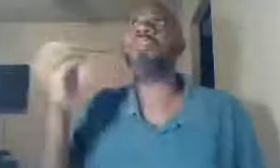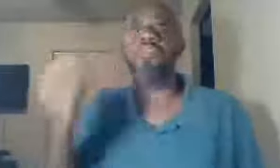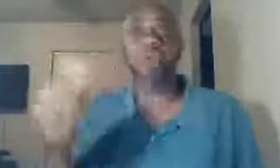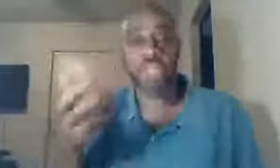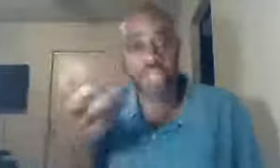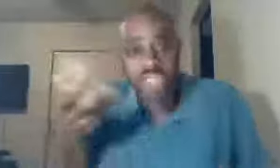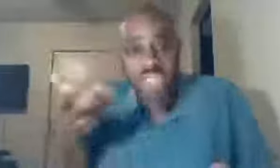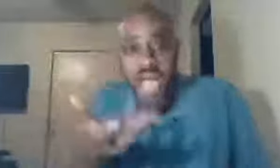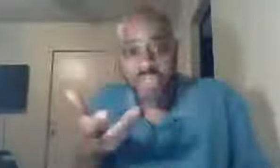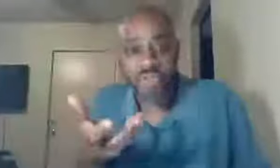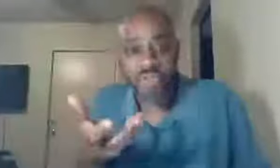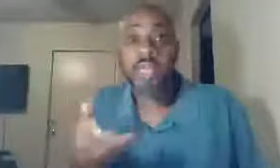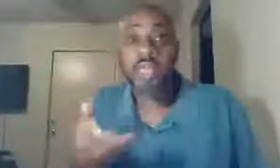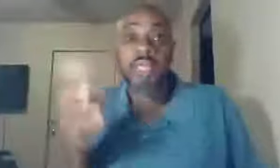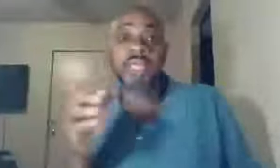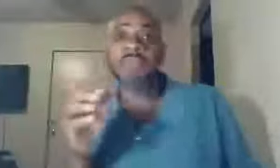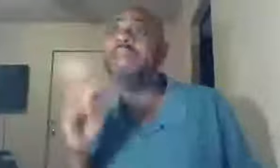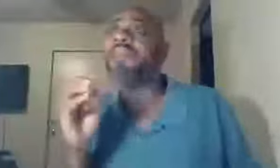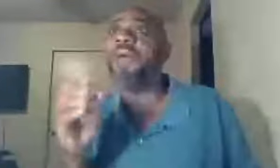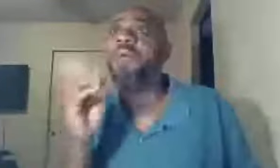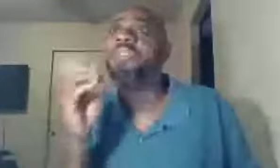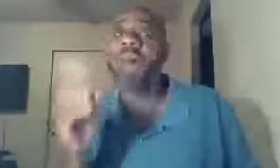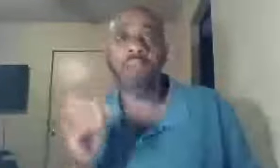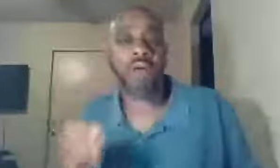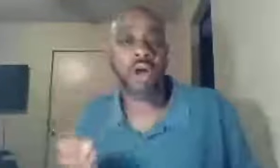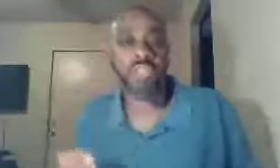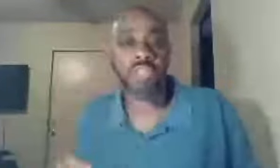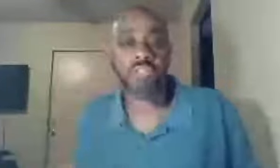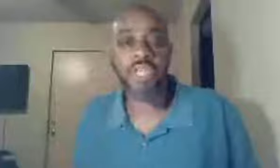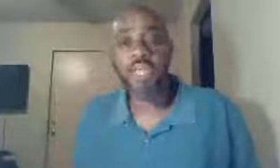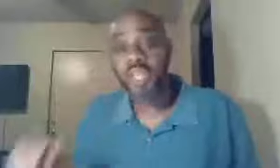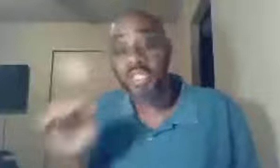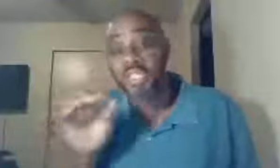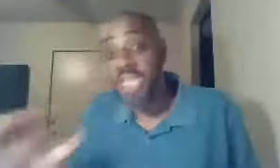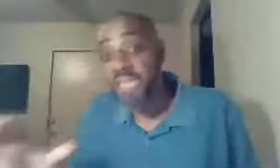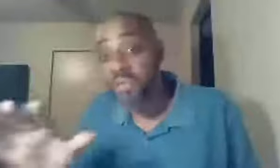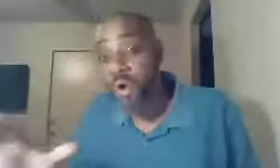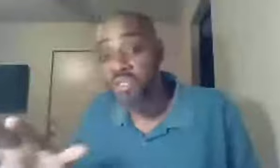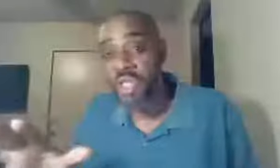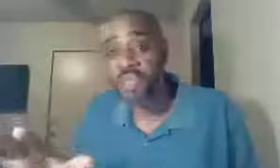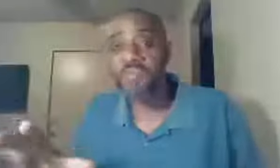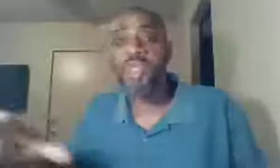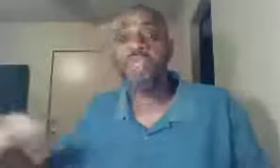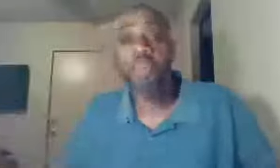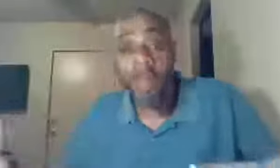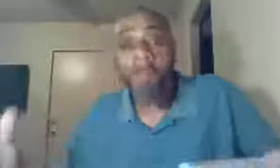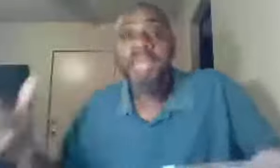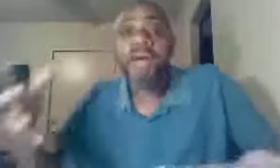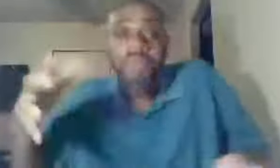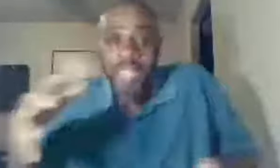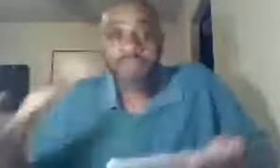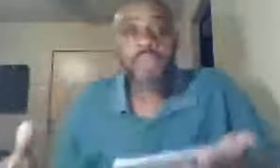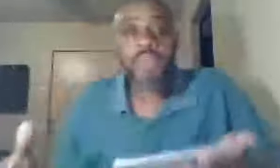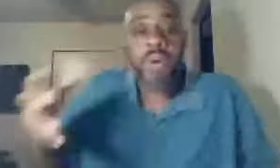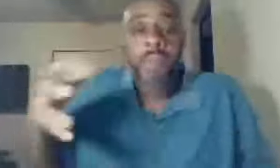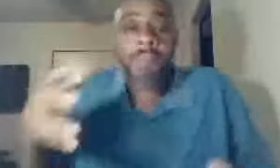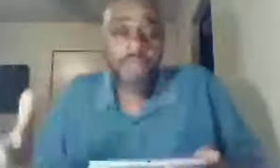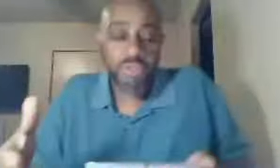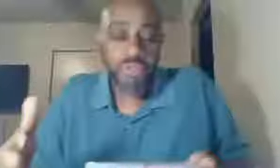this notion, on this construct, matter of fact, what does the Bible call Jesus, the chief cornerstone, so we're building, we're building,